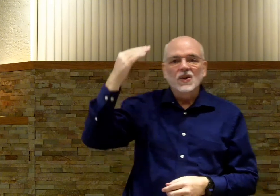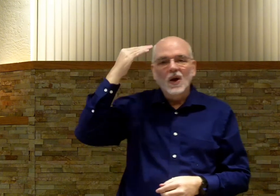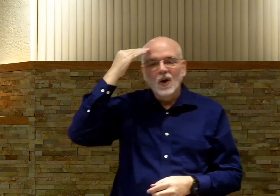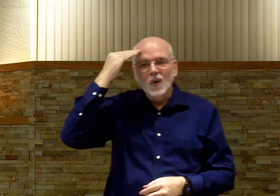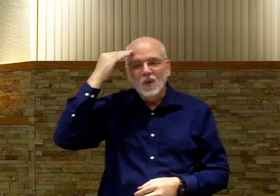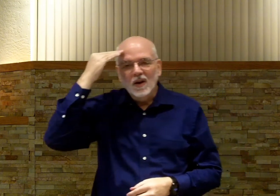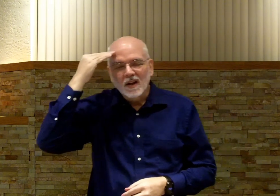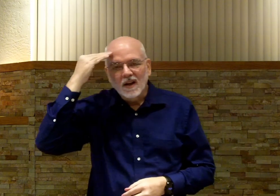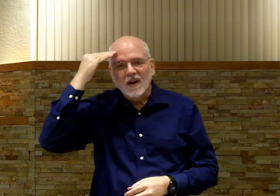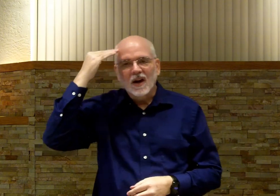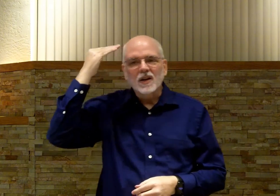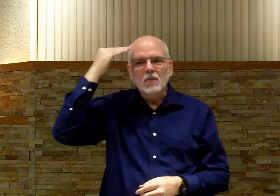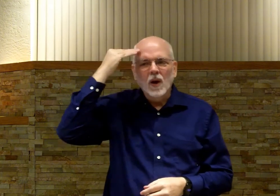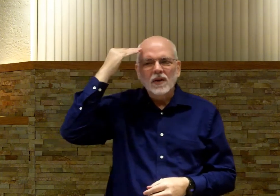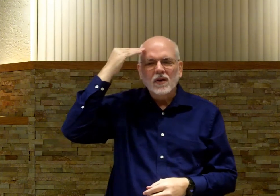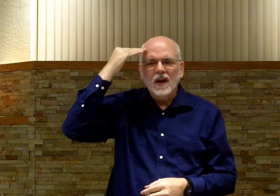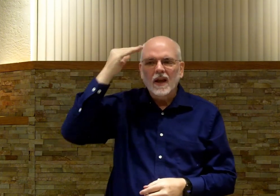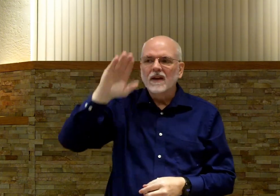Know. All right. Just point to your head.